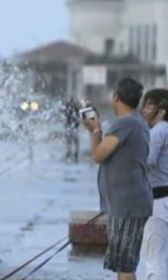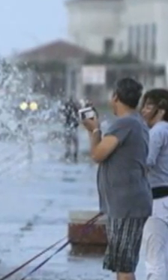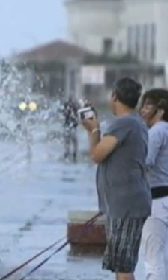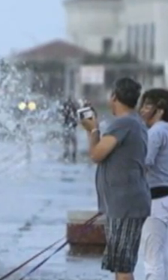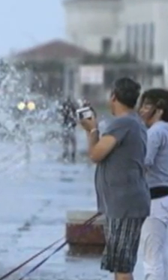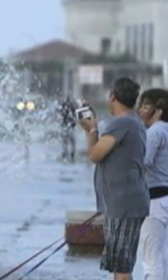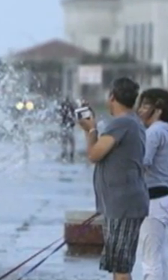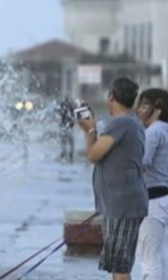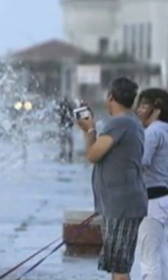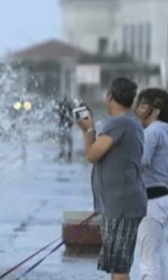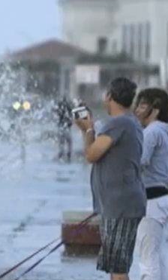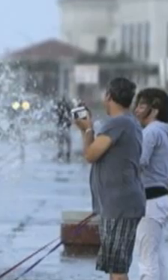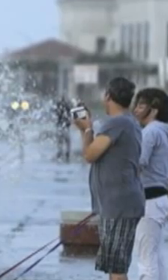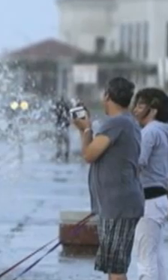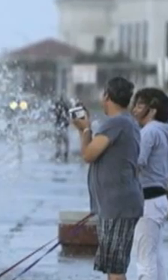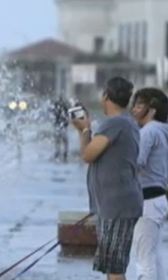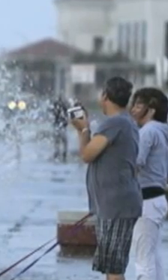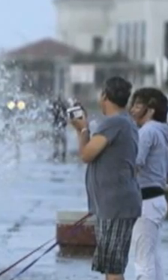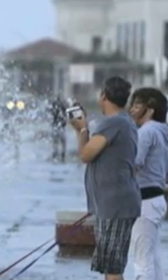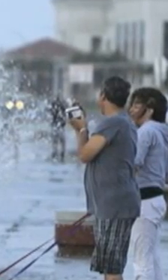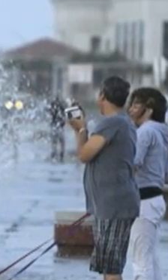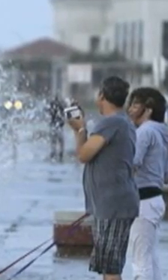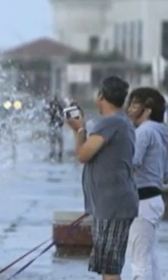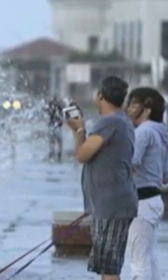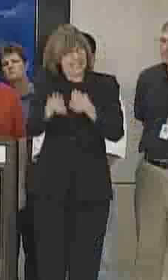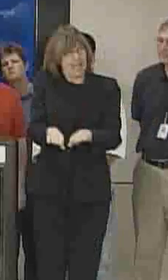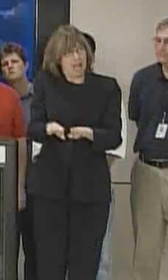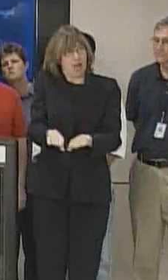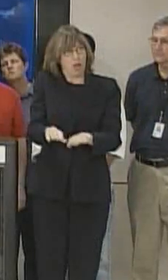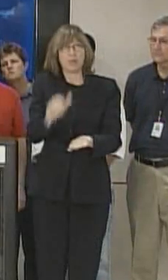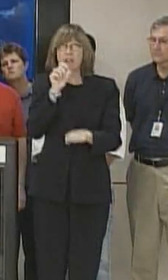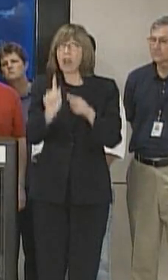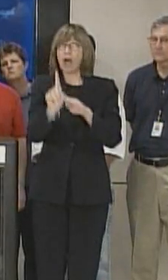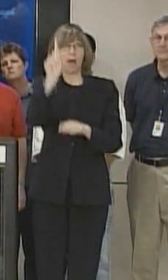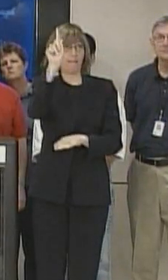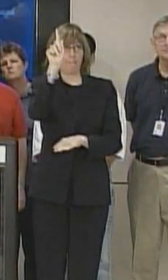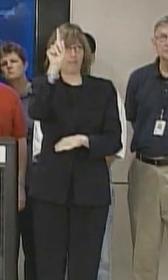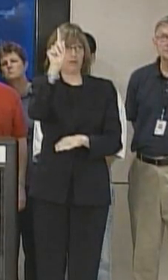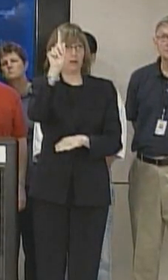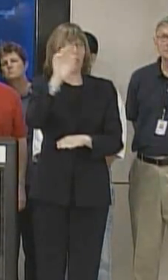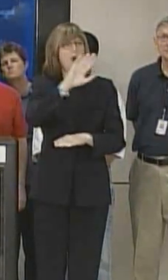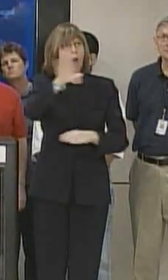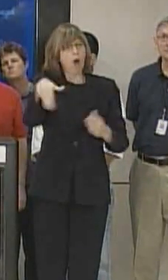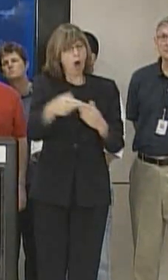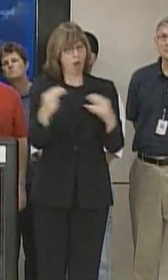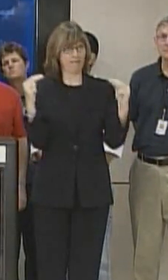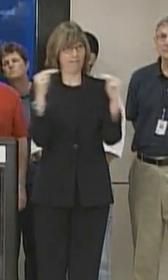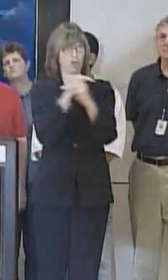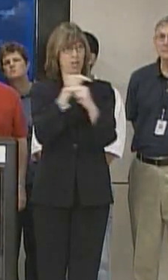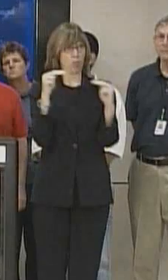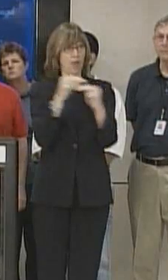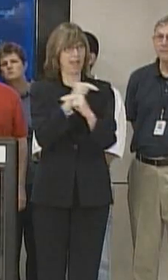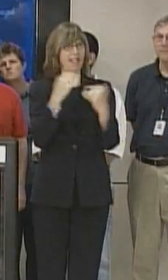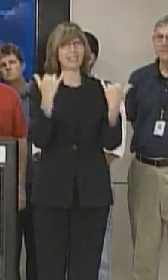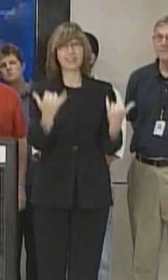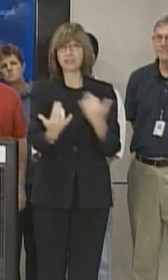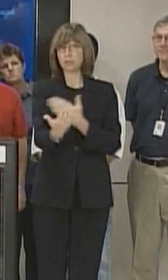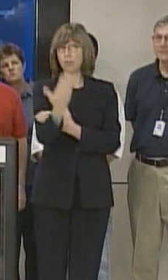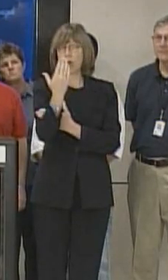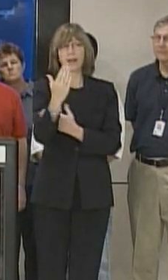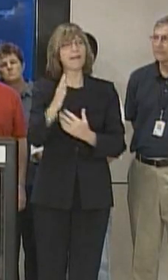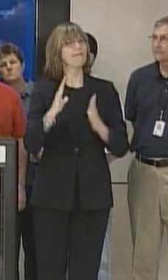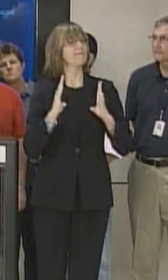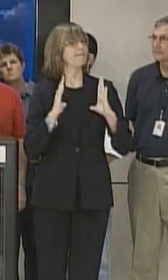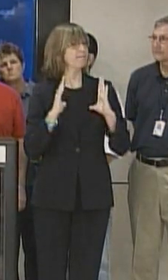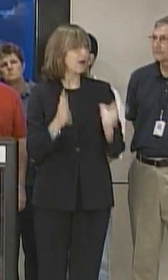that this really is a life-or-death matter. All the freeways are completely clear this morning. There